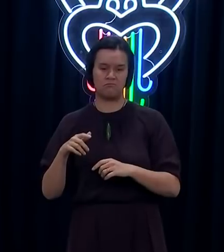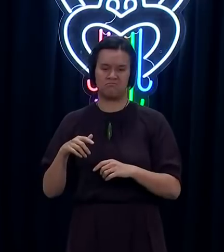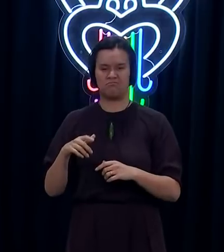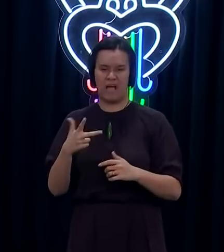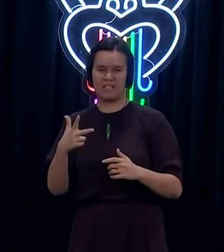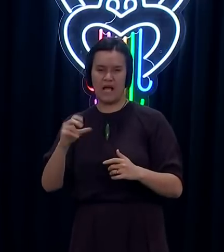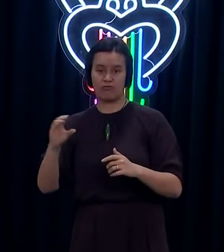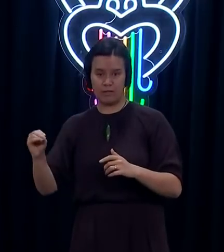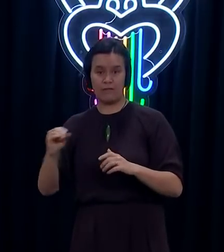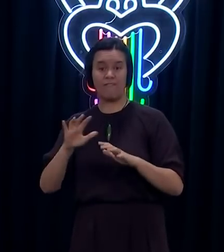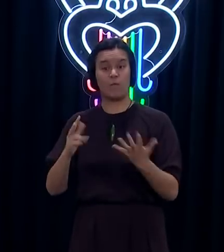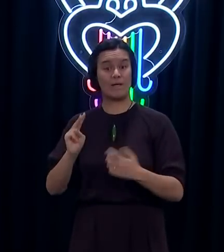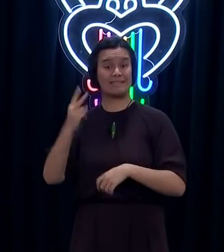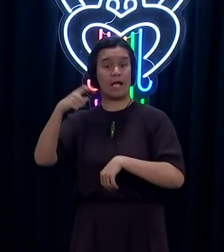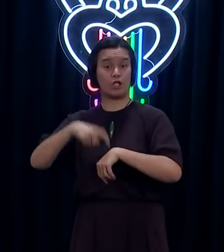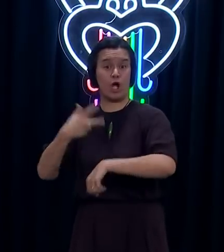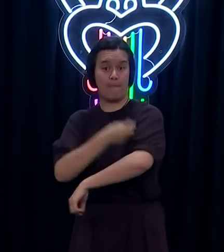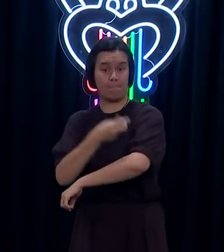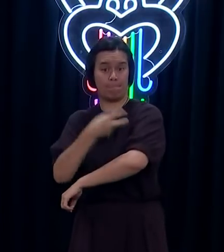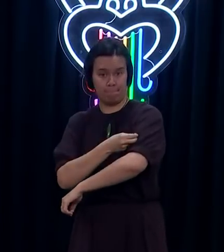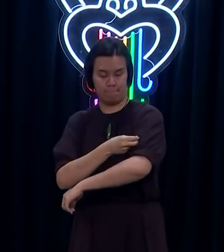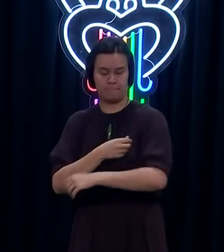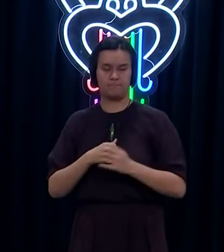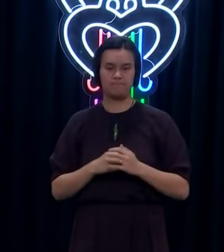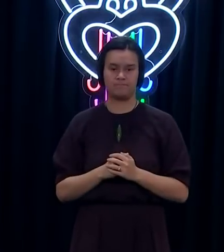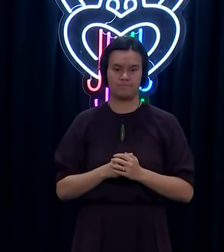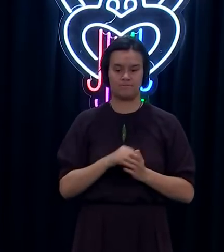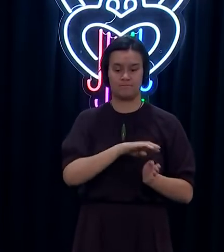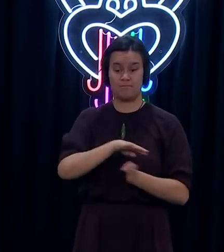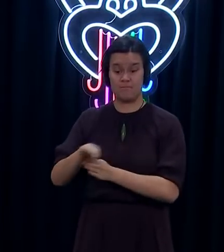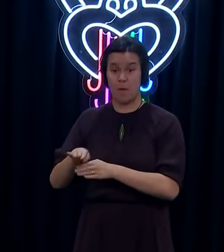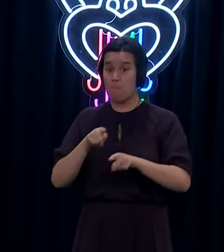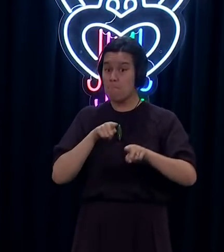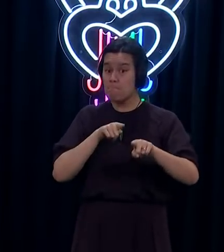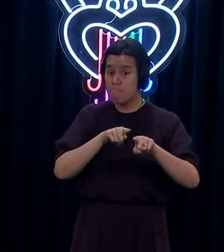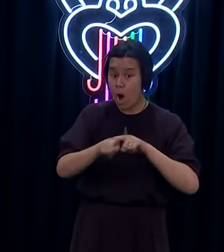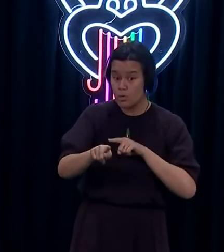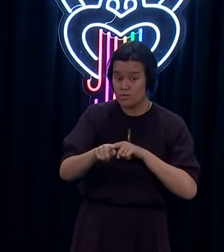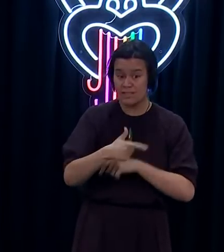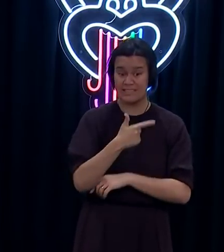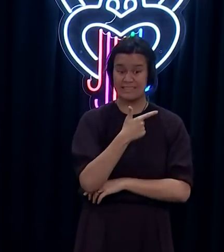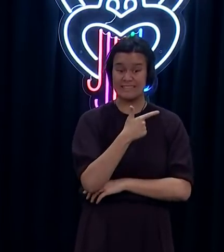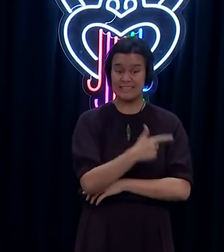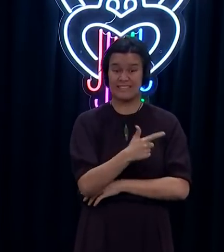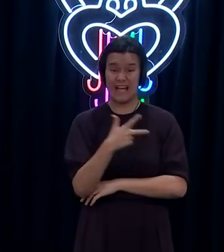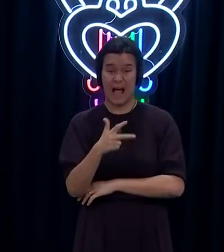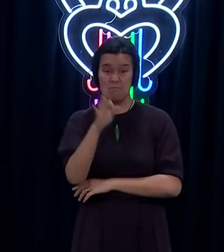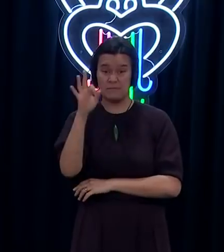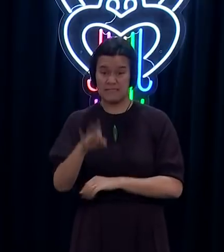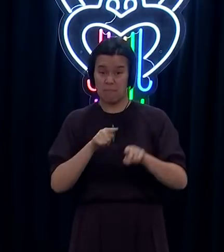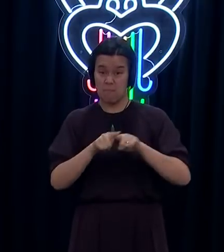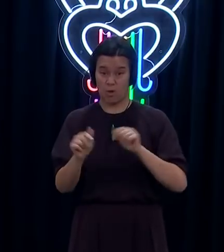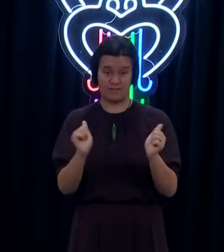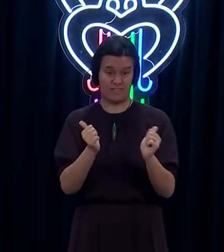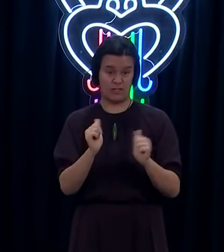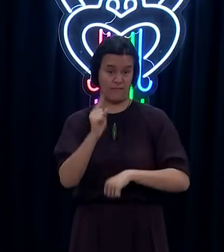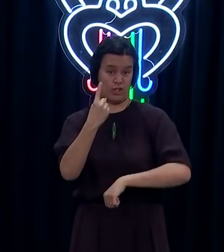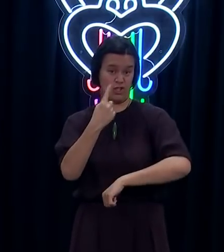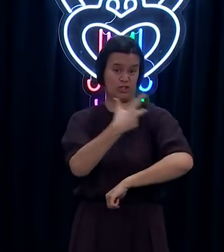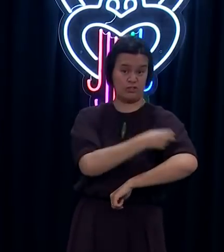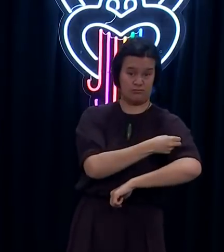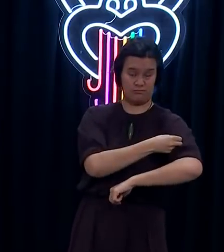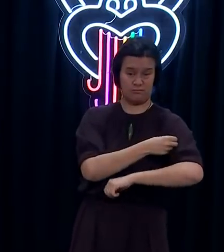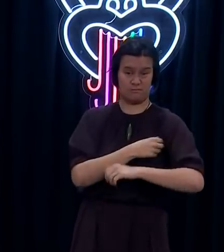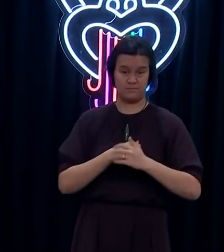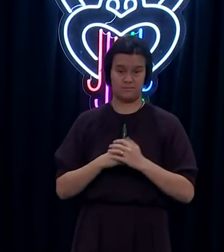78% of eligible Aucklanders have now had their first dose. Just another 30,000